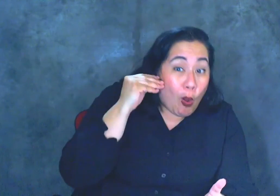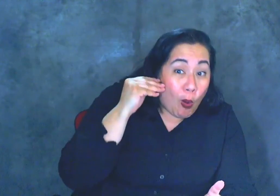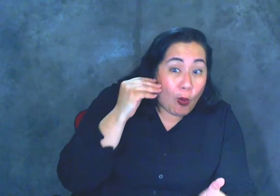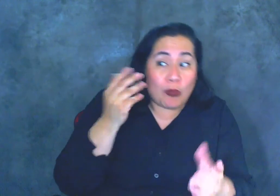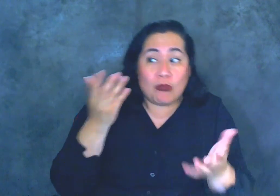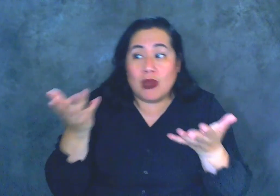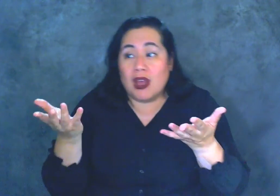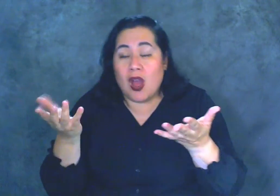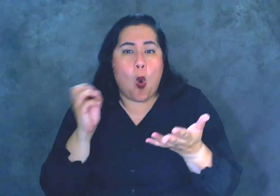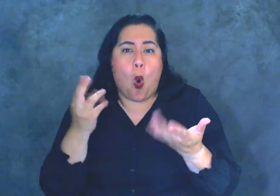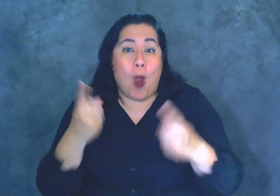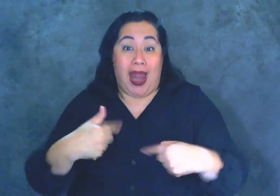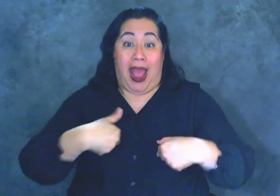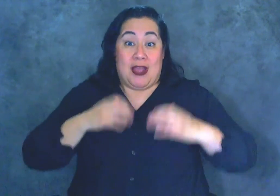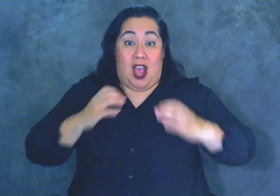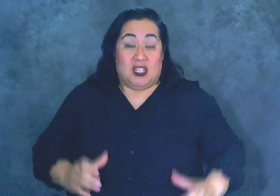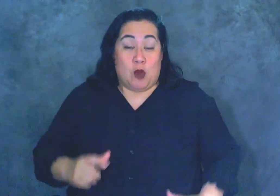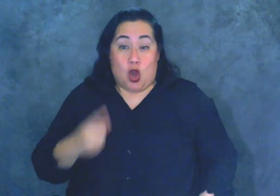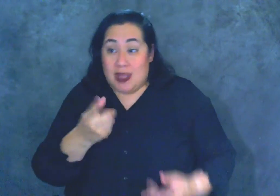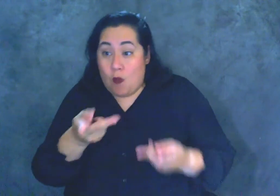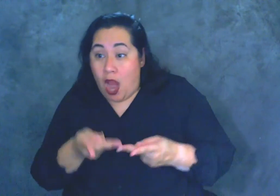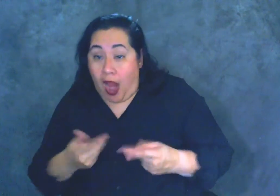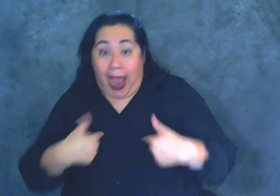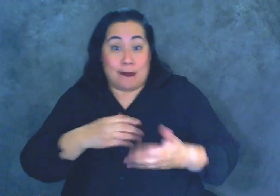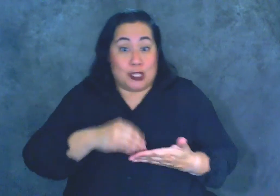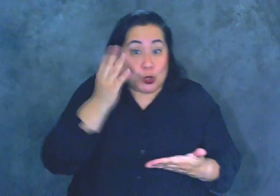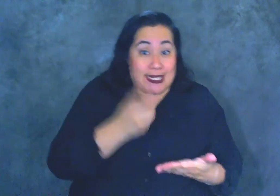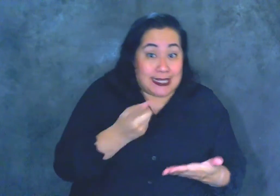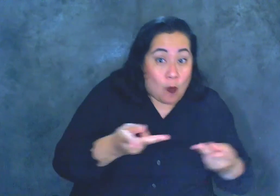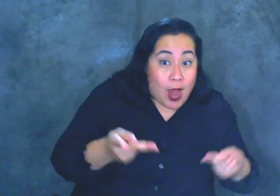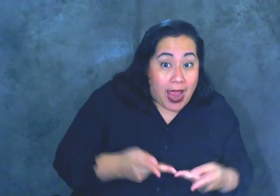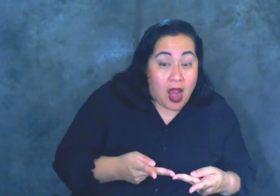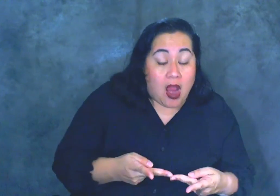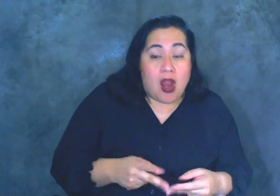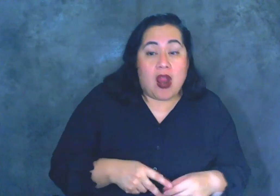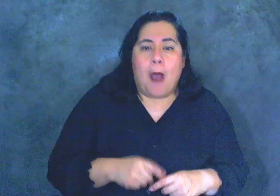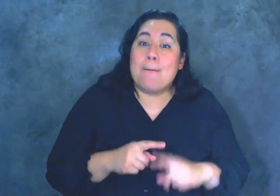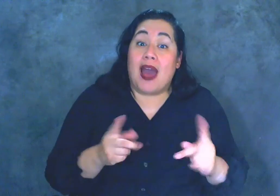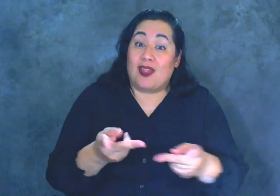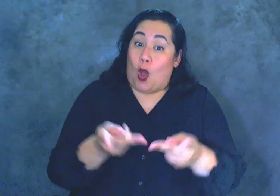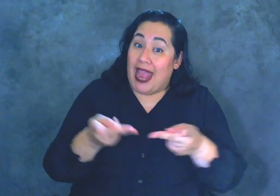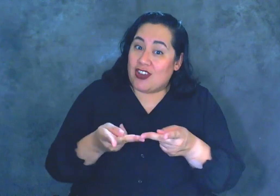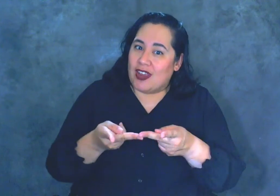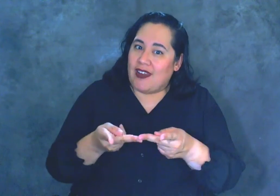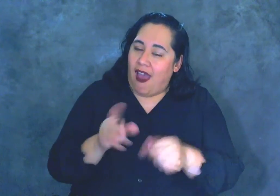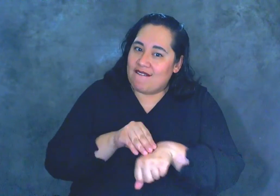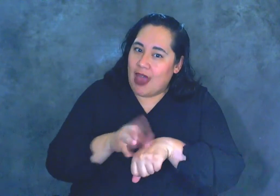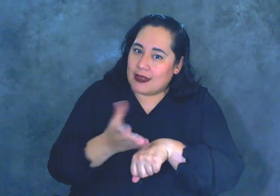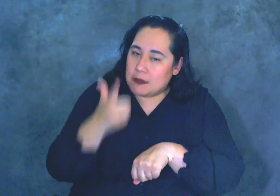or when I'm the customer somewhere, when I'm the student somewhere. But the location affects things because maybe the way